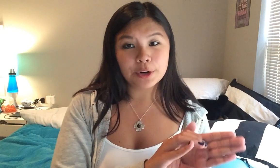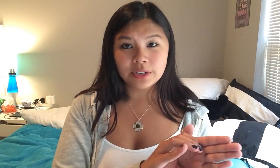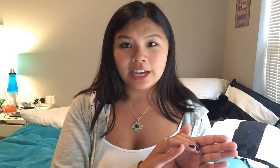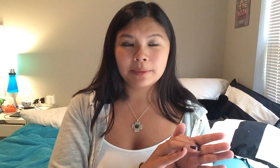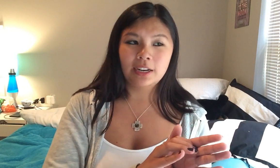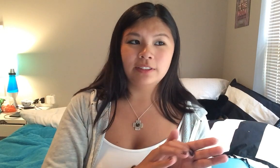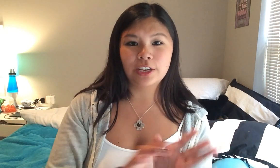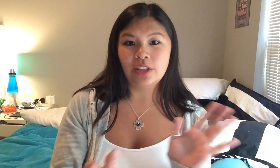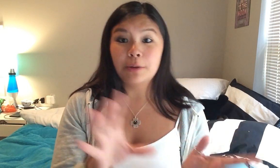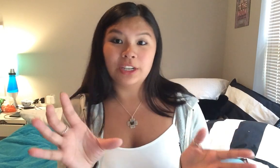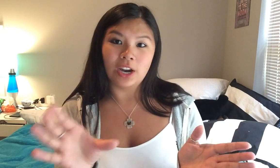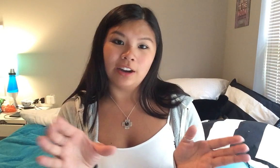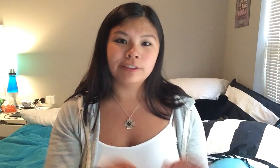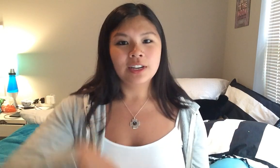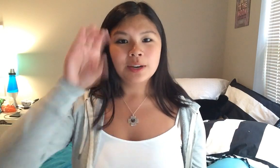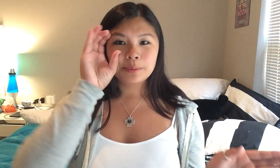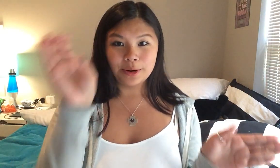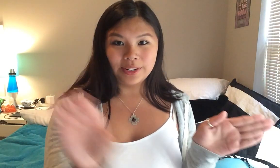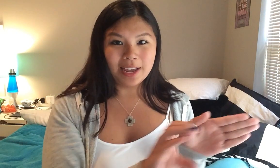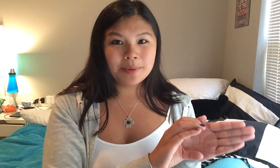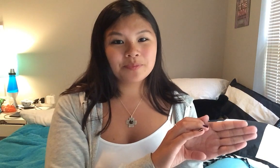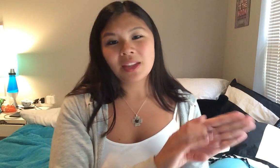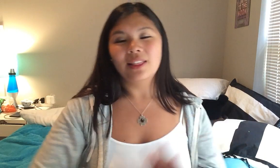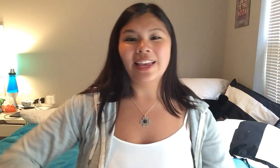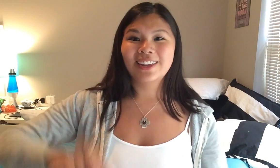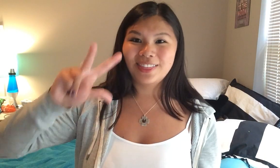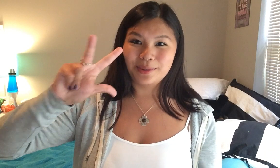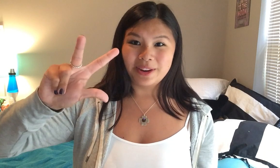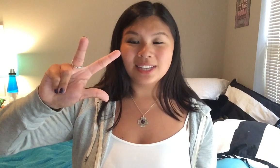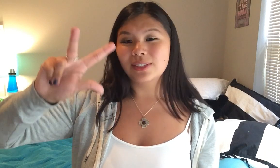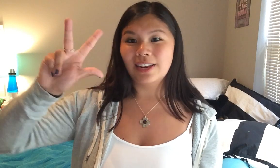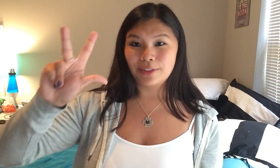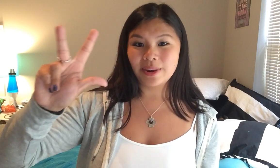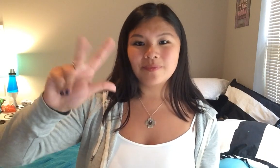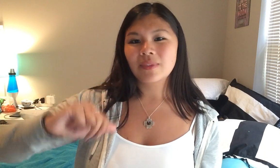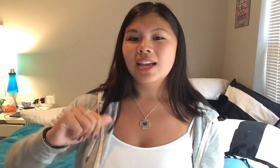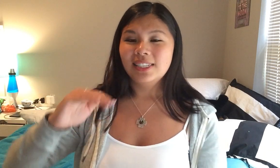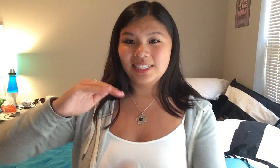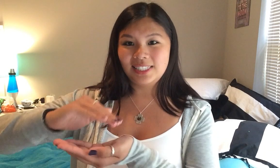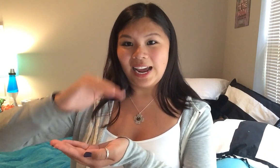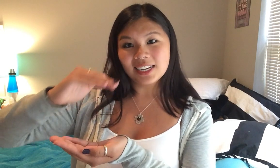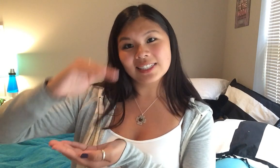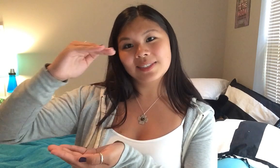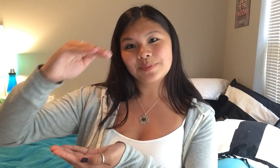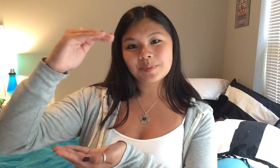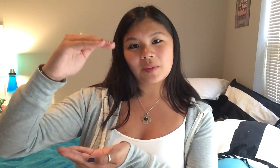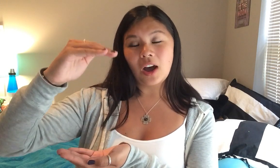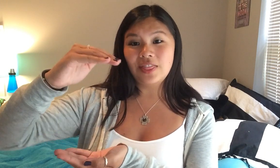prototype kind of like you're the image of prototype like three so the sign for three stacks on